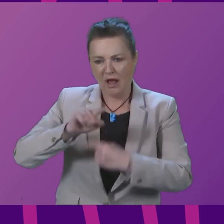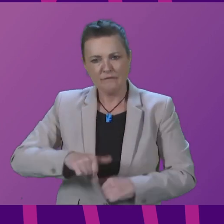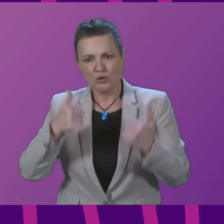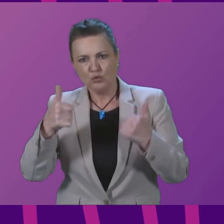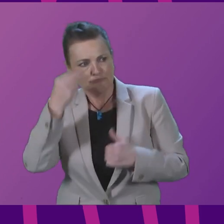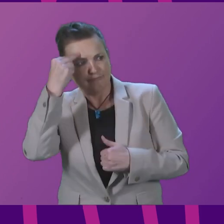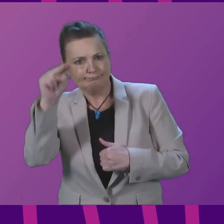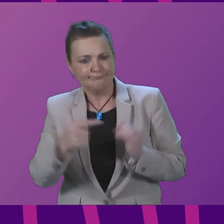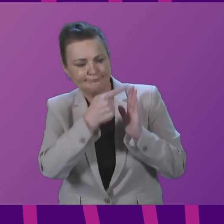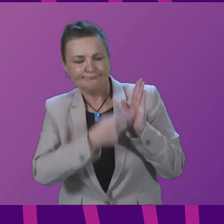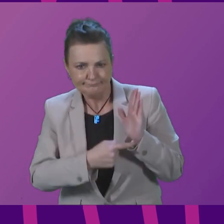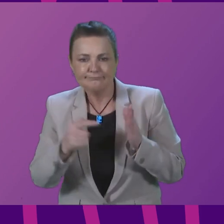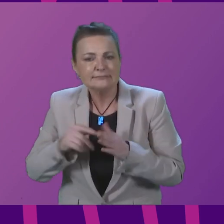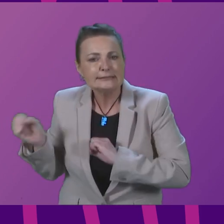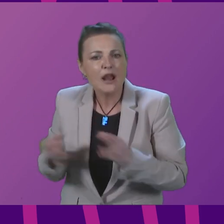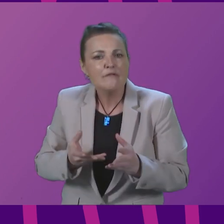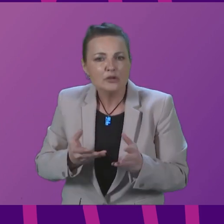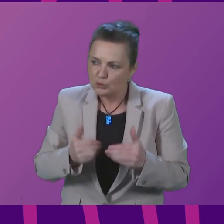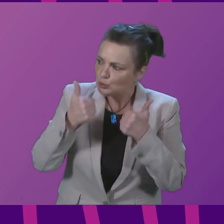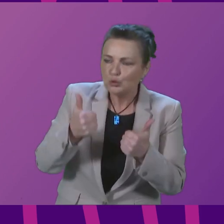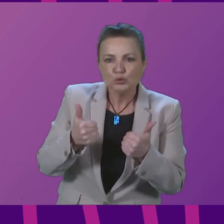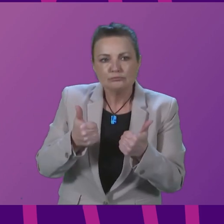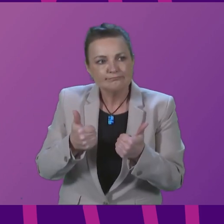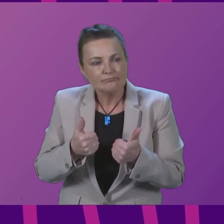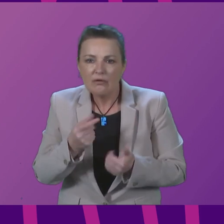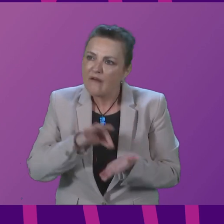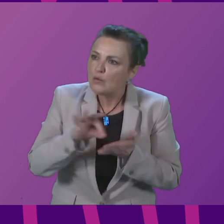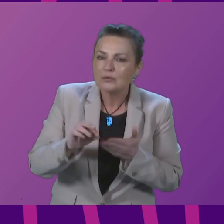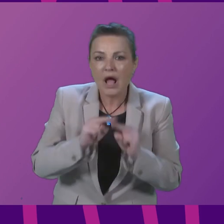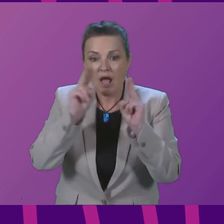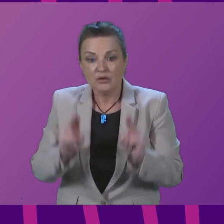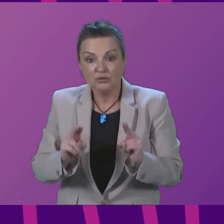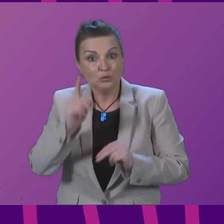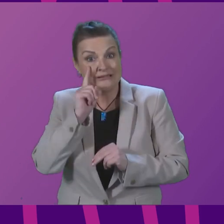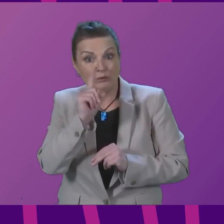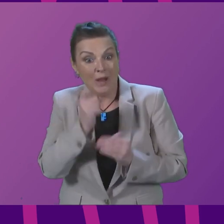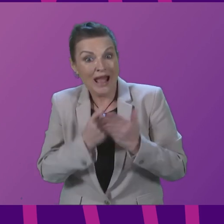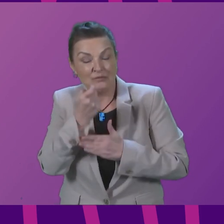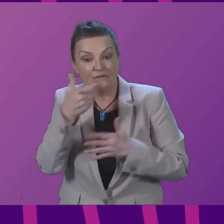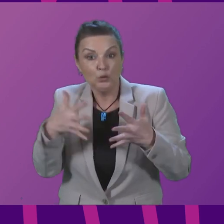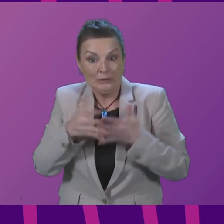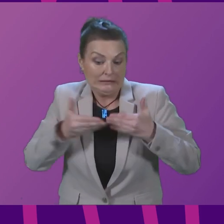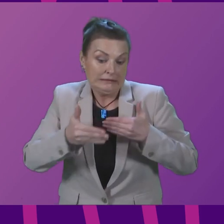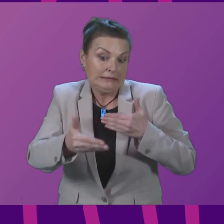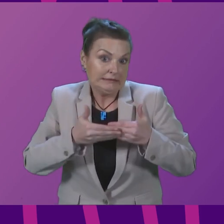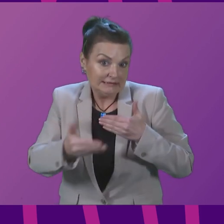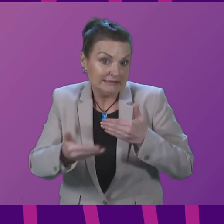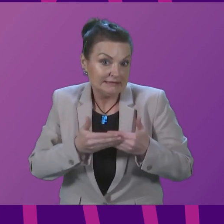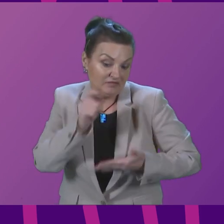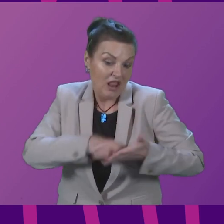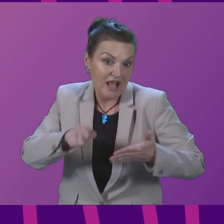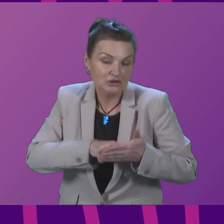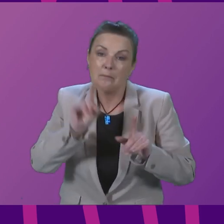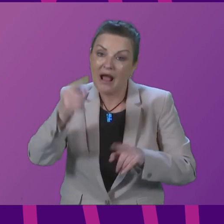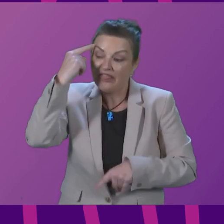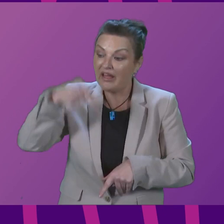record in terms of delivering affordable housing. And we'll see what happens in a couple of weeks. But I know for my part, the